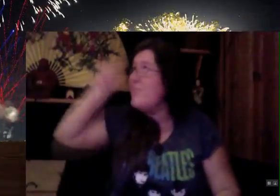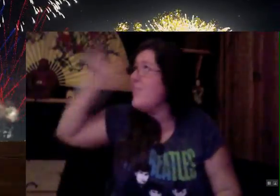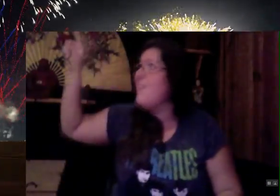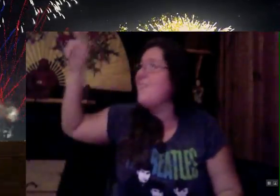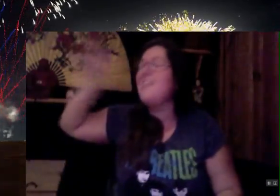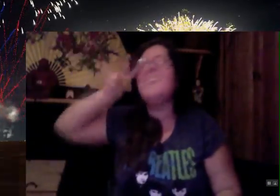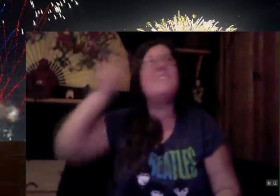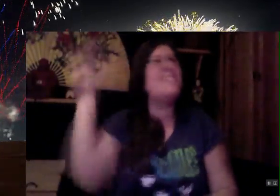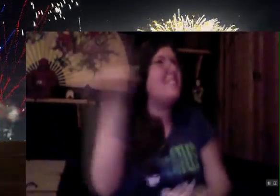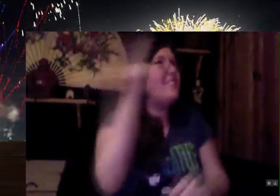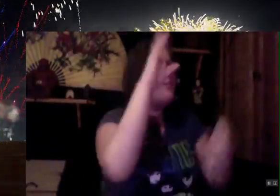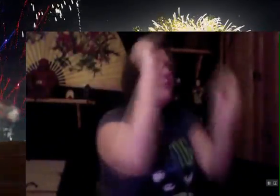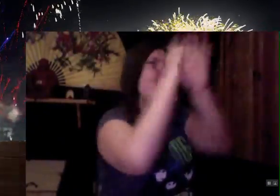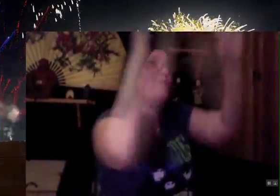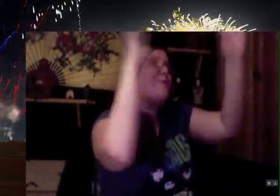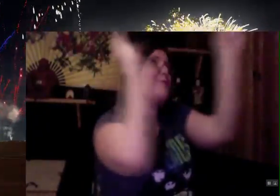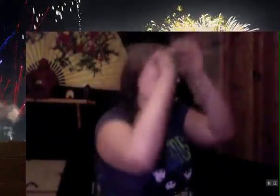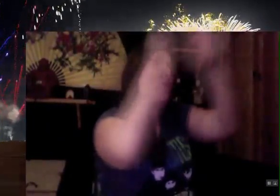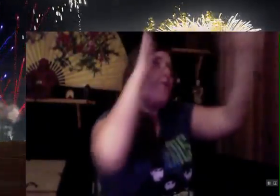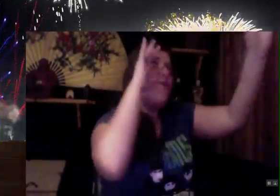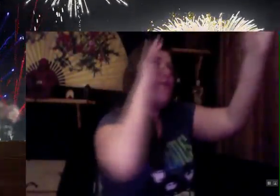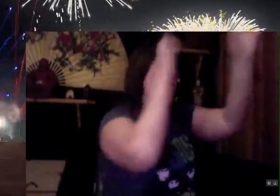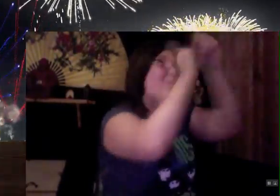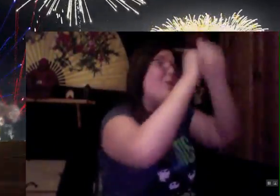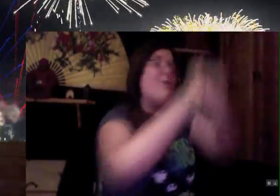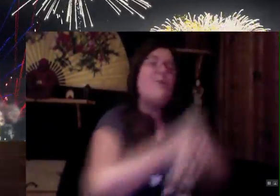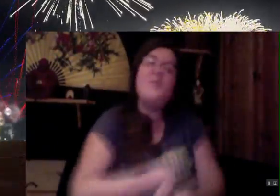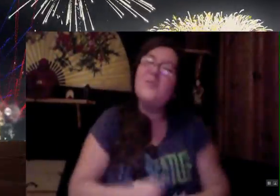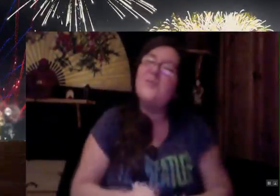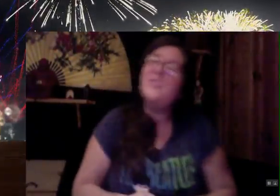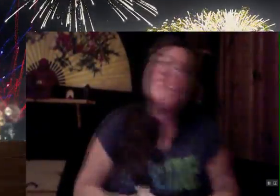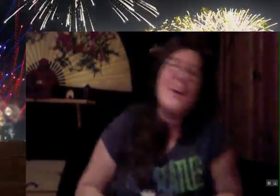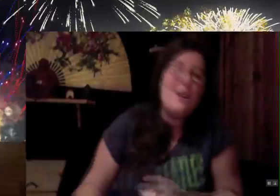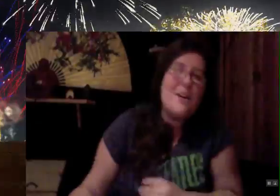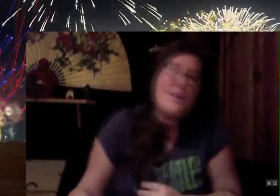Keep it brighter than the moon, moon, moon.